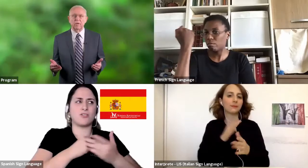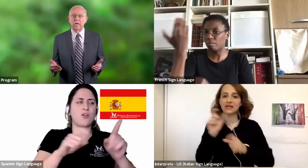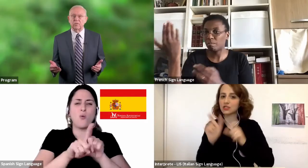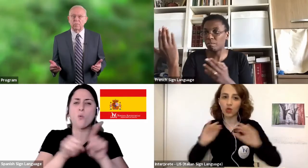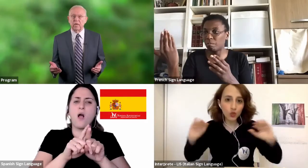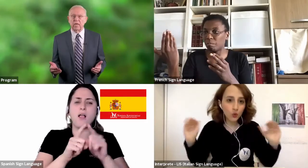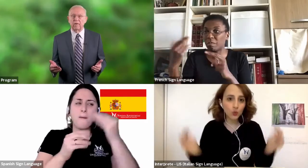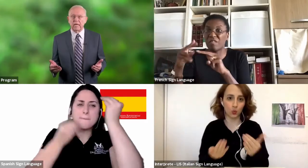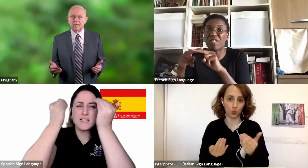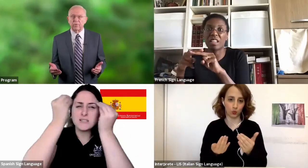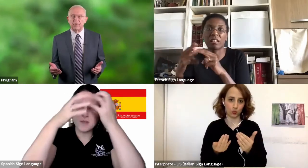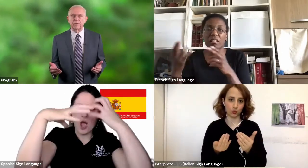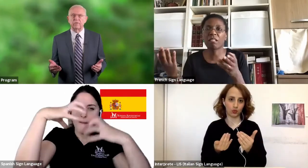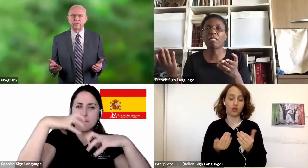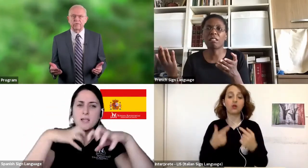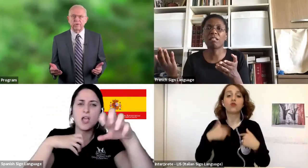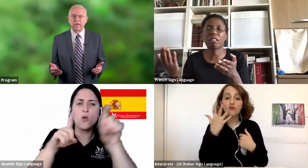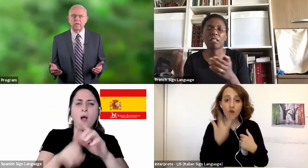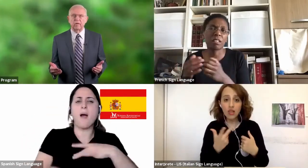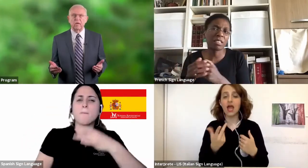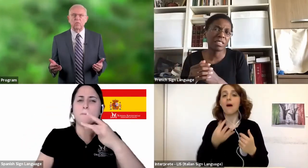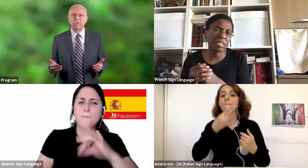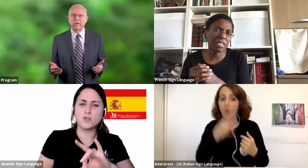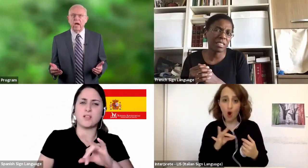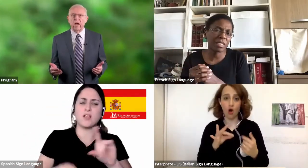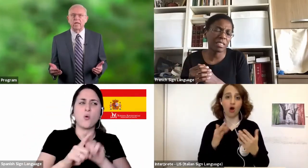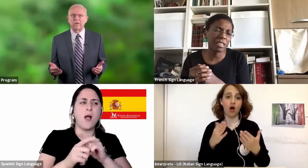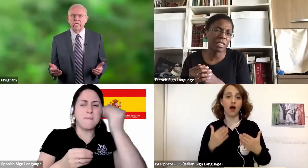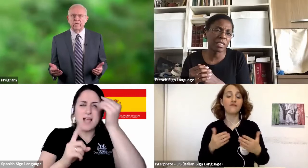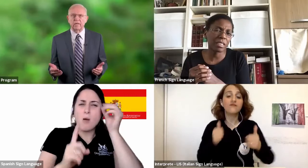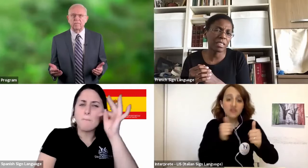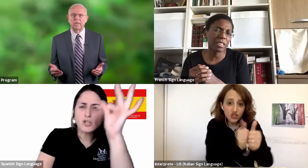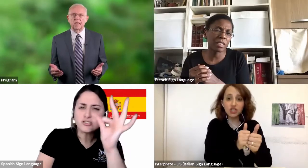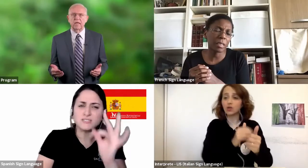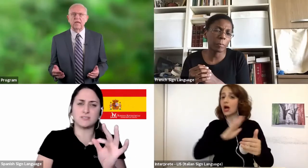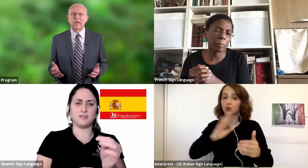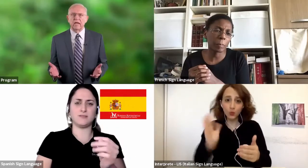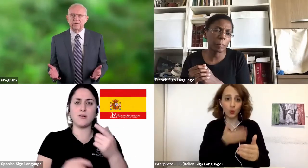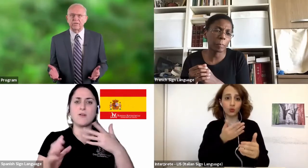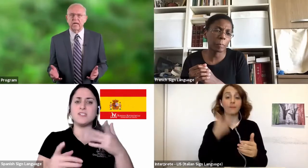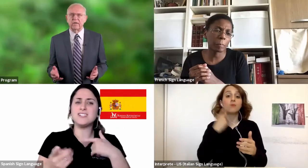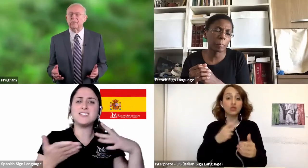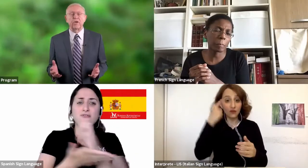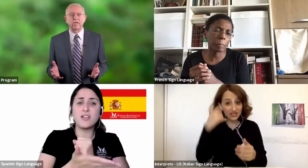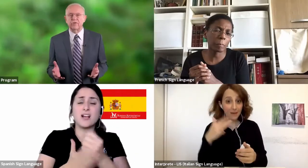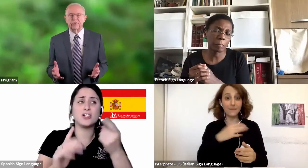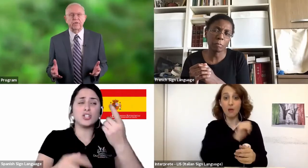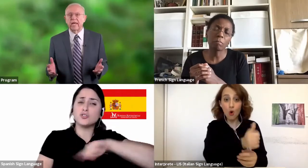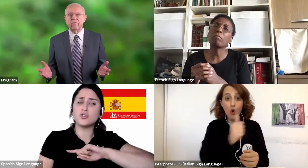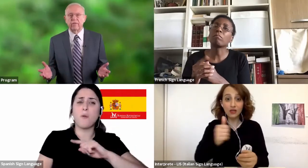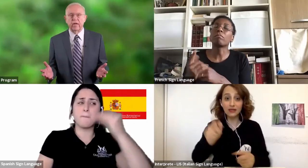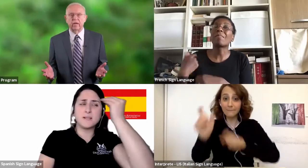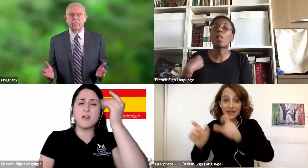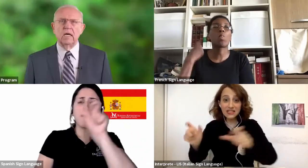because we believe every person was created with a God-given dignity. That understanding changes